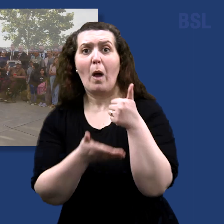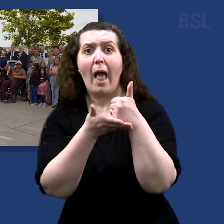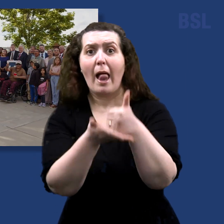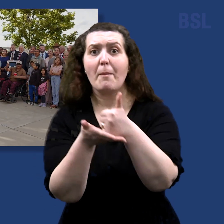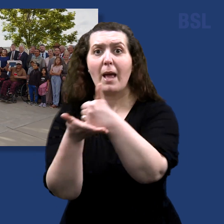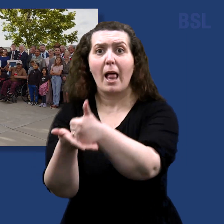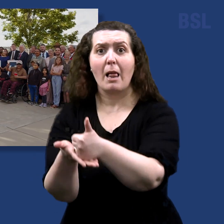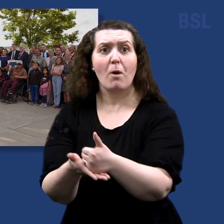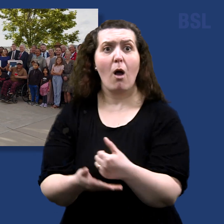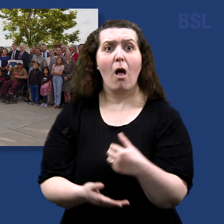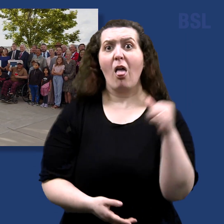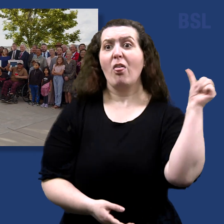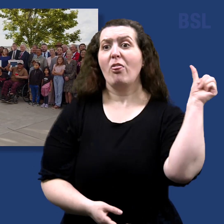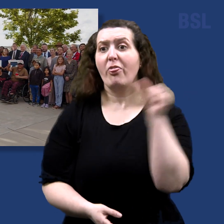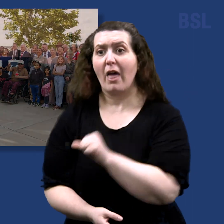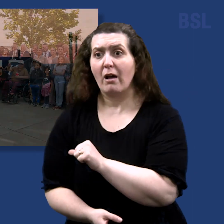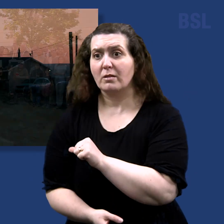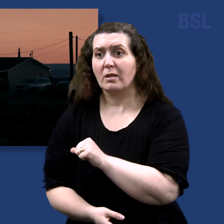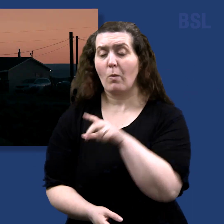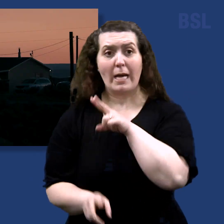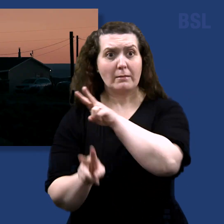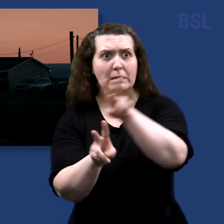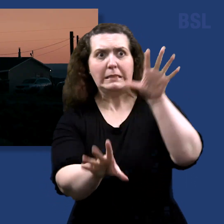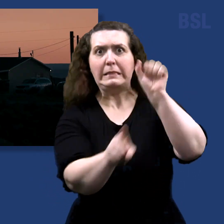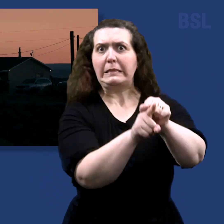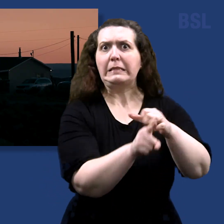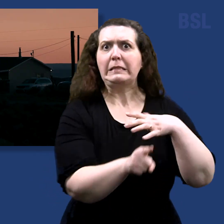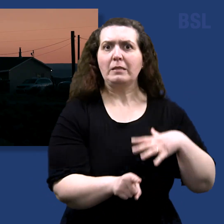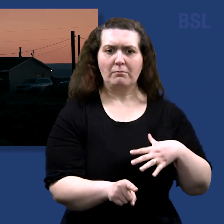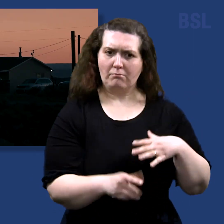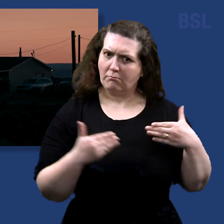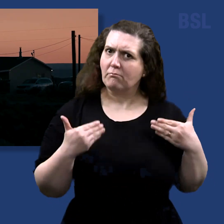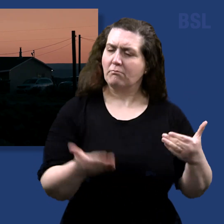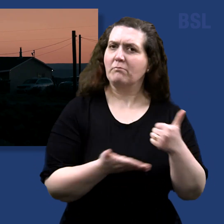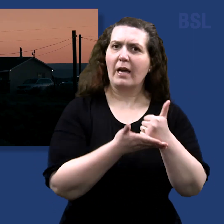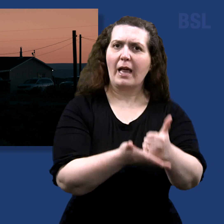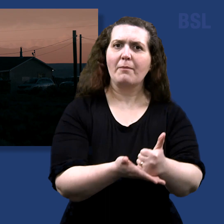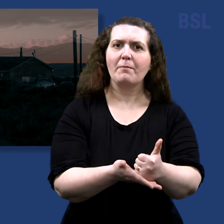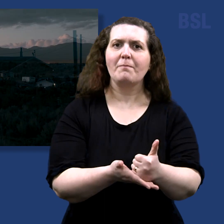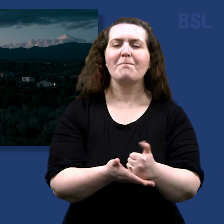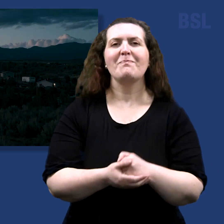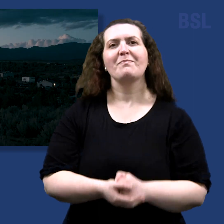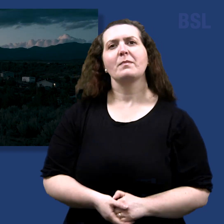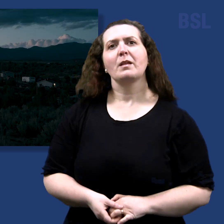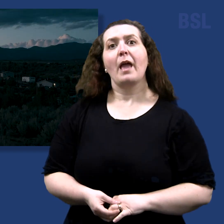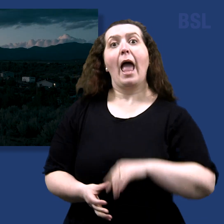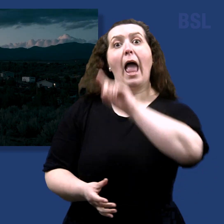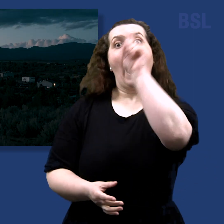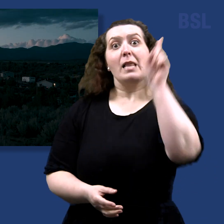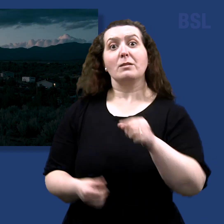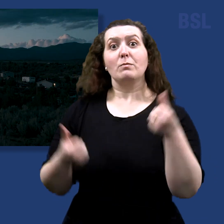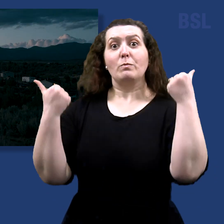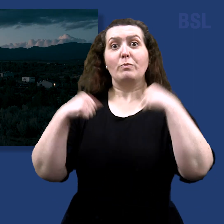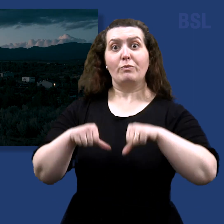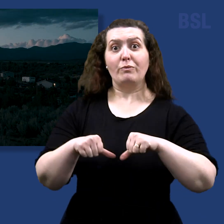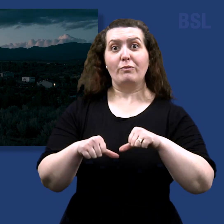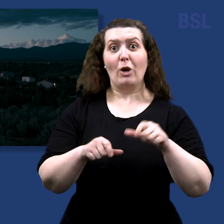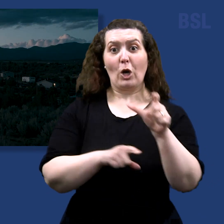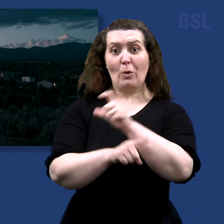When they are here and we see the need, that's what we need to do. Electricity is now available throughout the community, which sits on